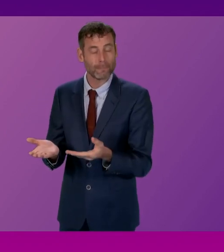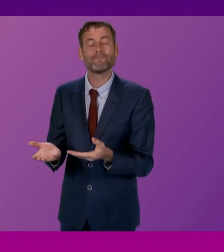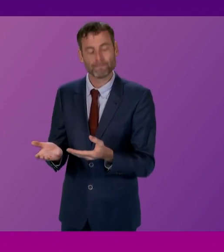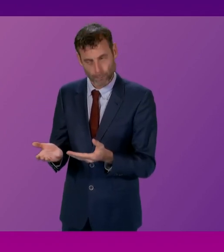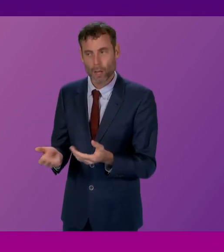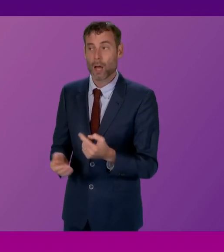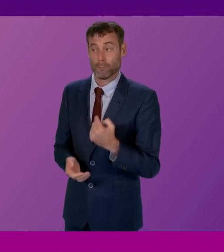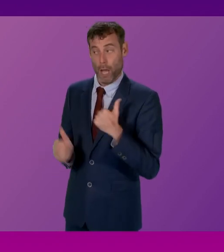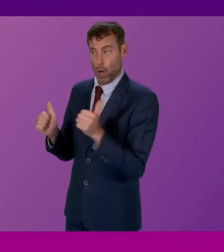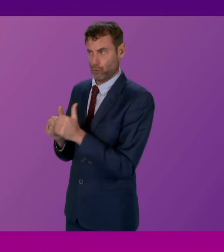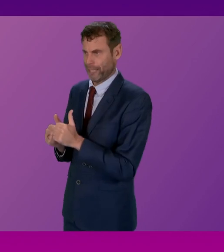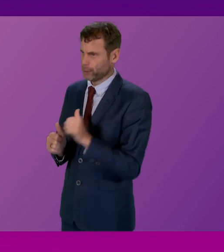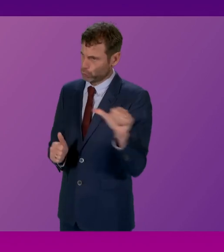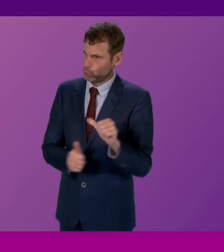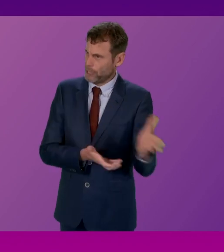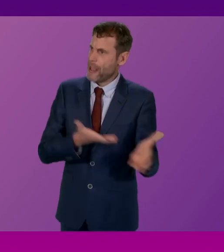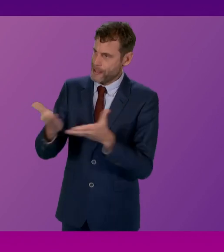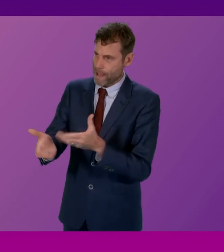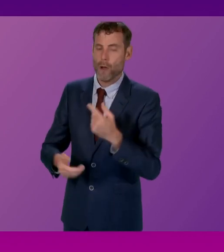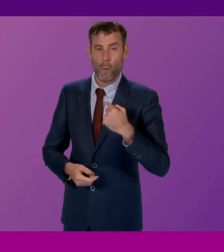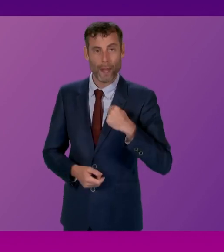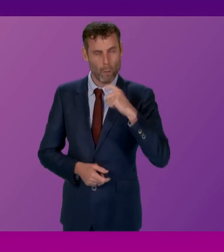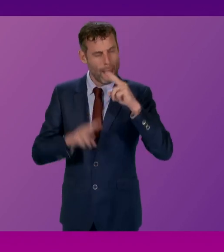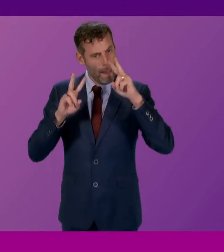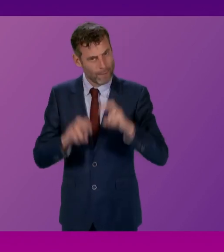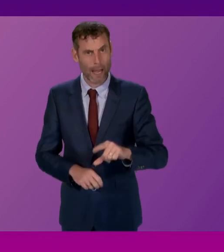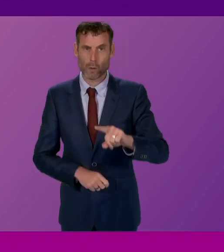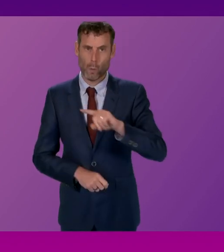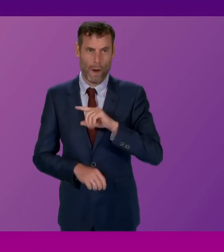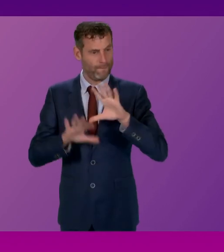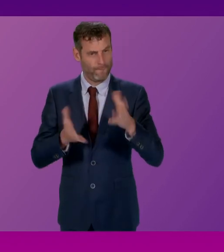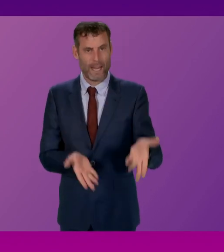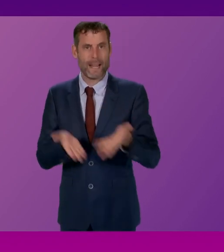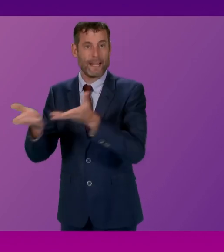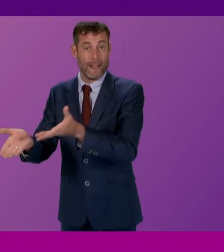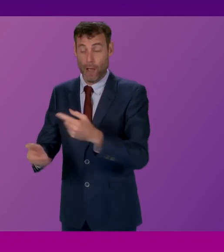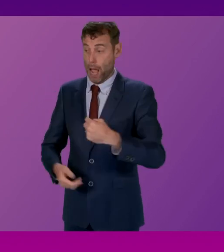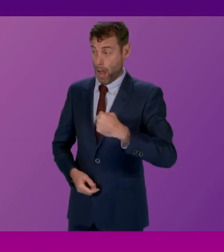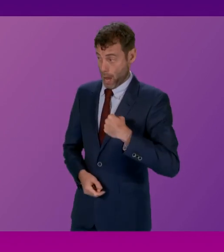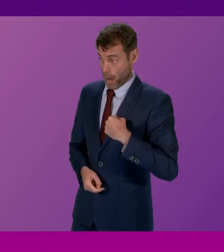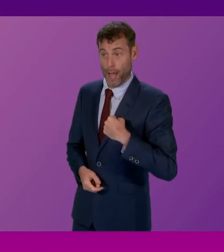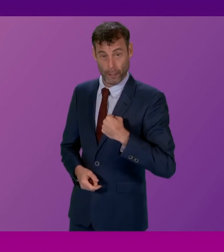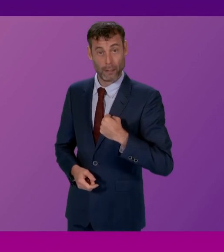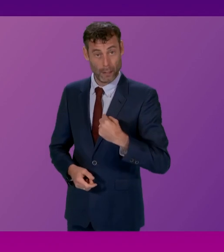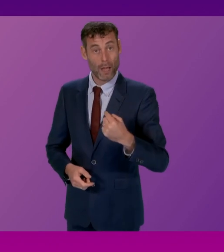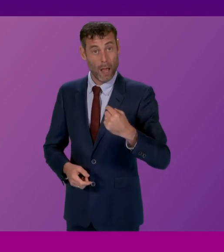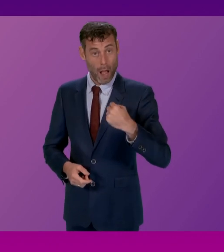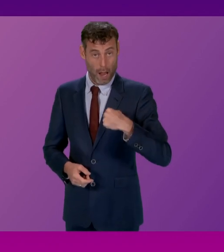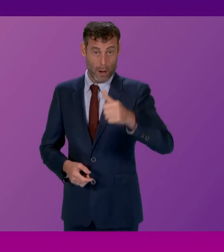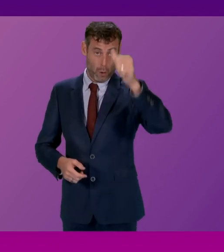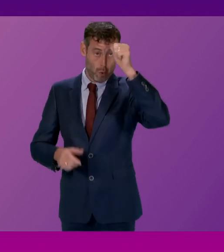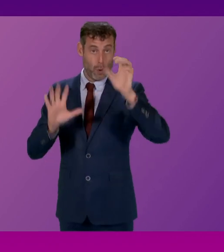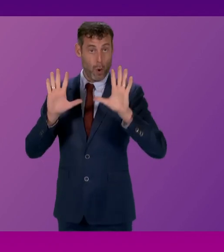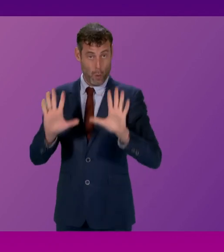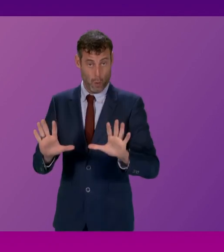will take on board those concerns. We will internally investigate fully, because my understanding, certainly as I stand here today, is that, that,